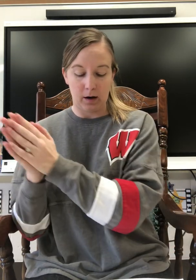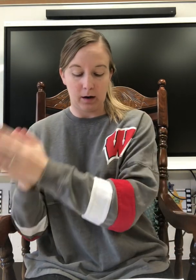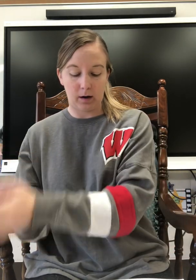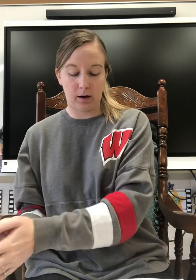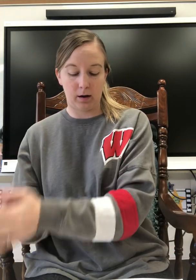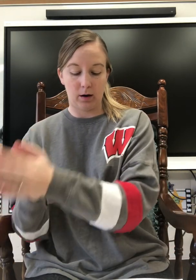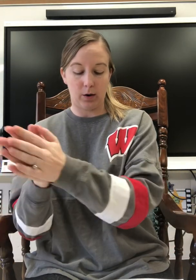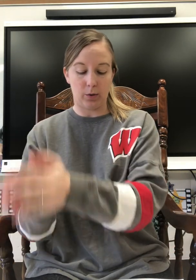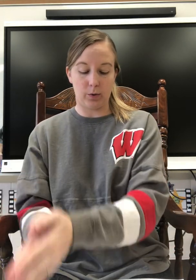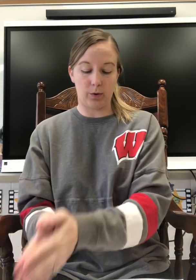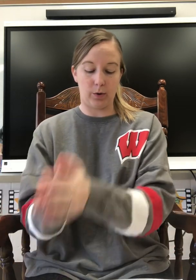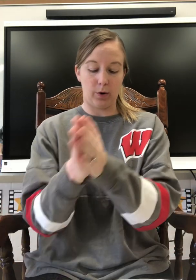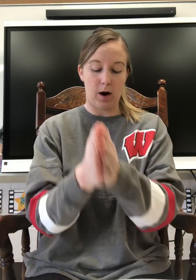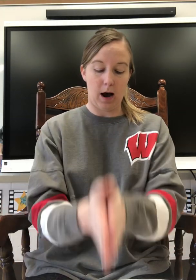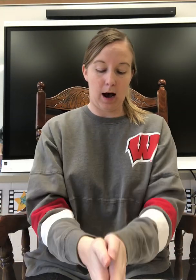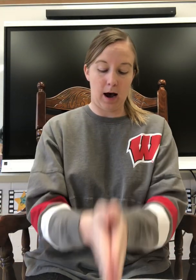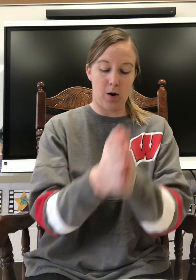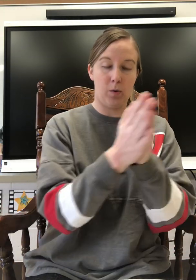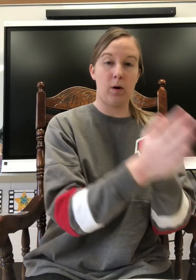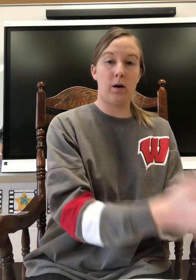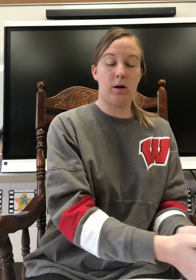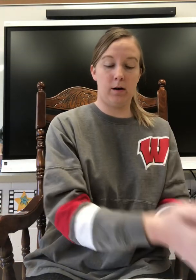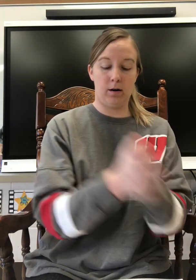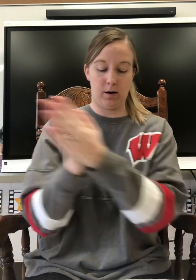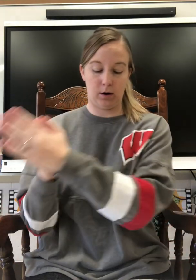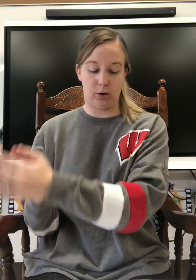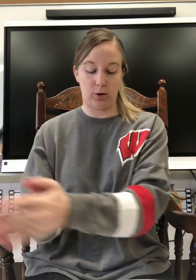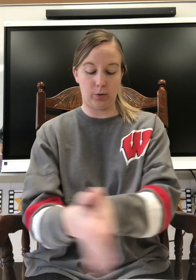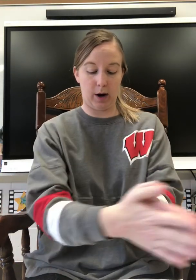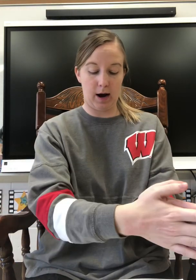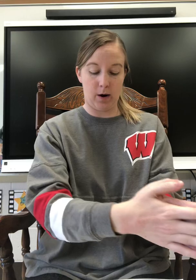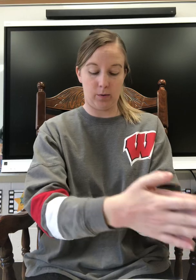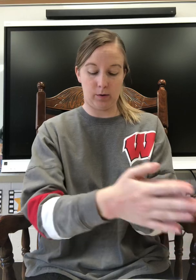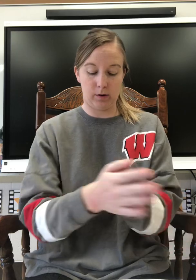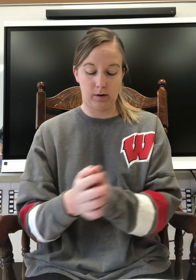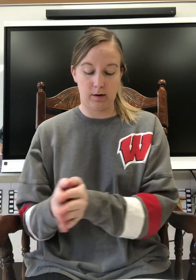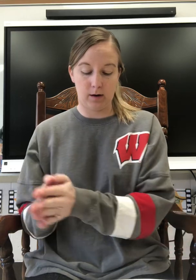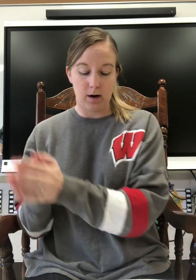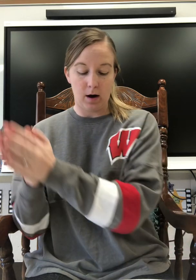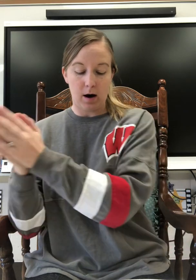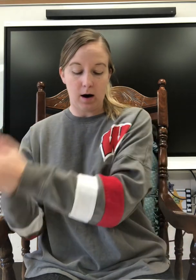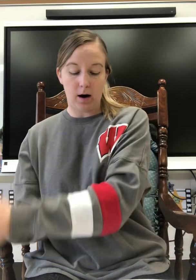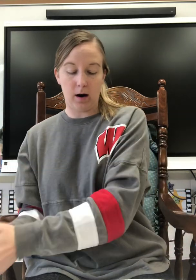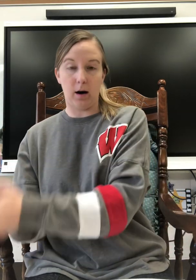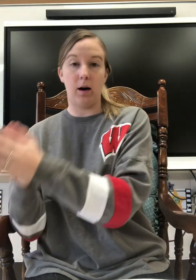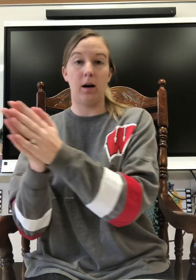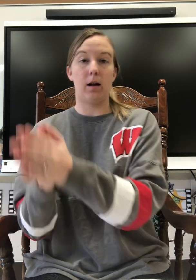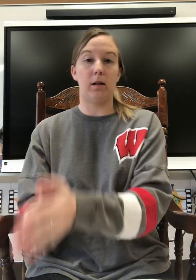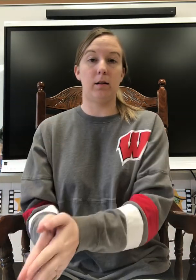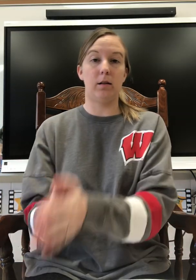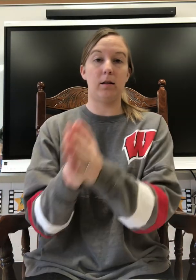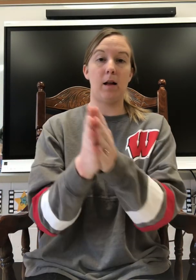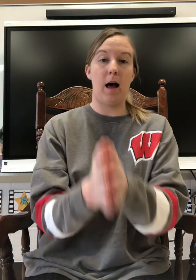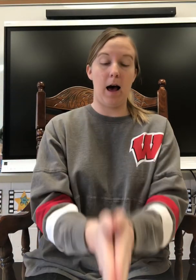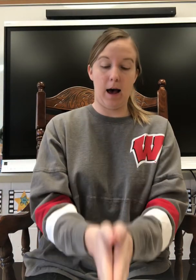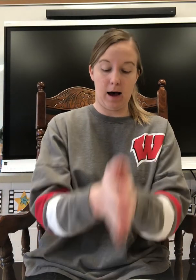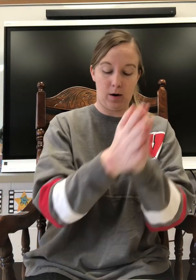K, r, ow, n, crown. U, l, ow,